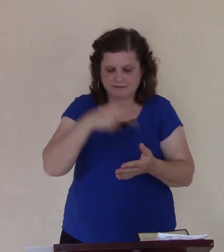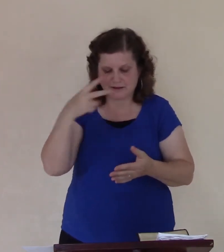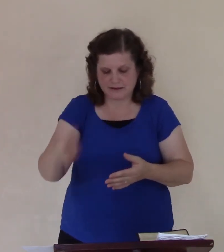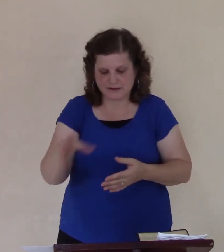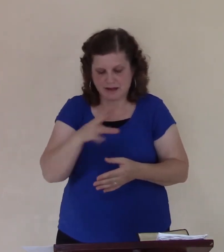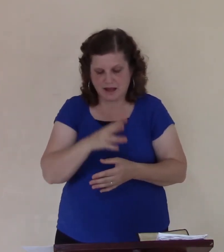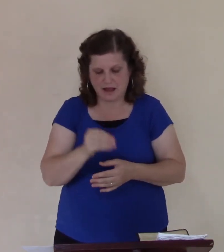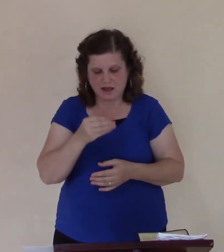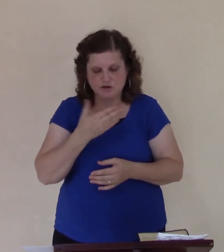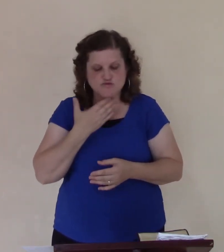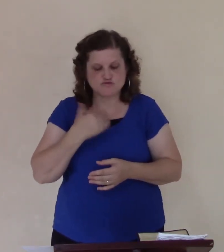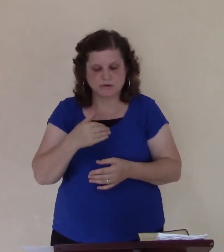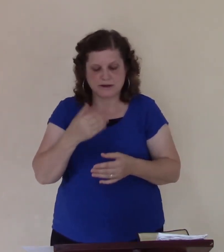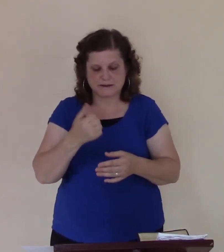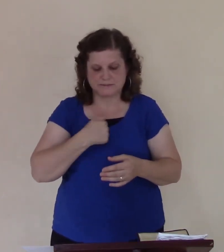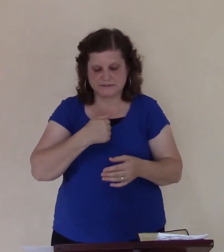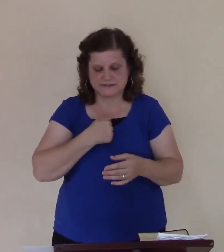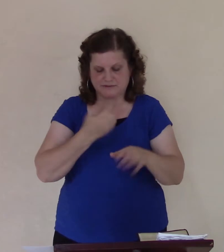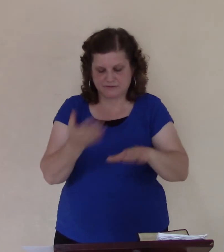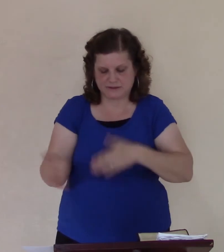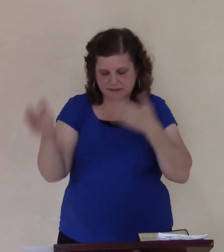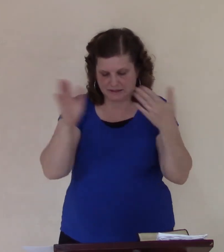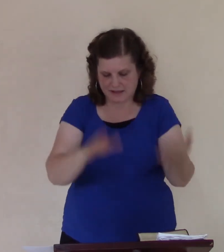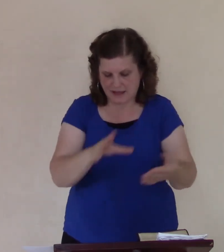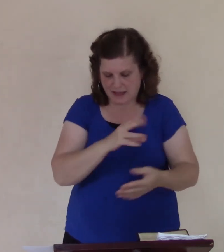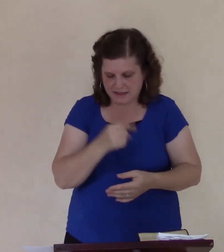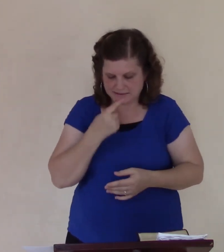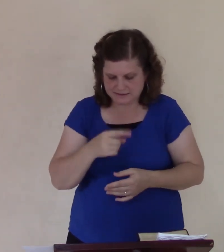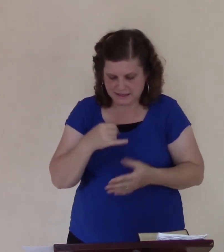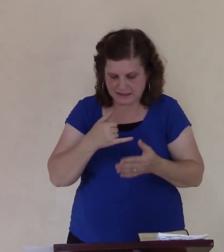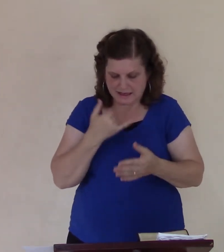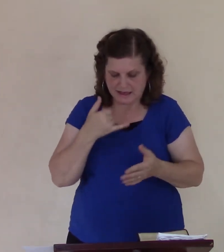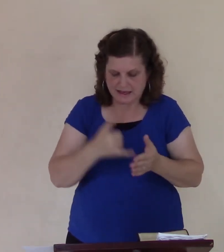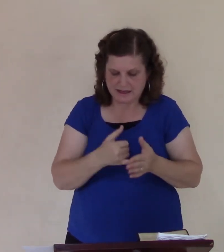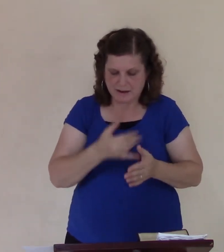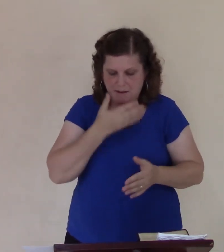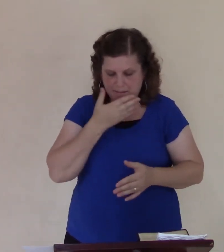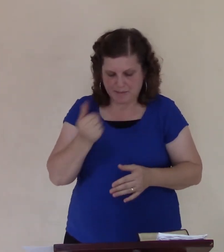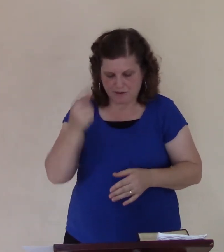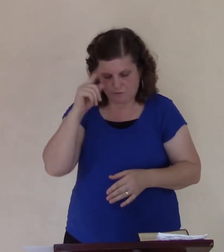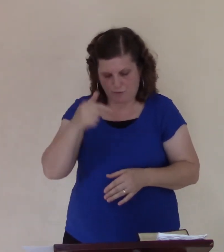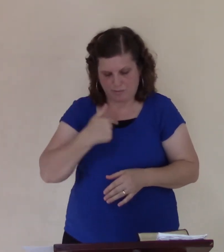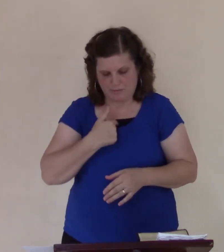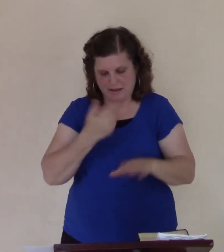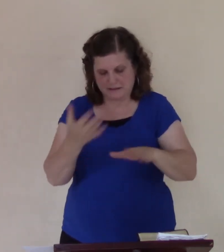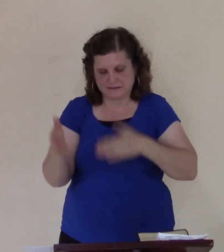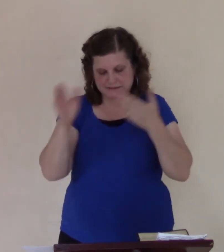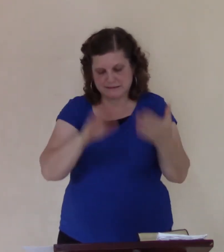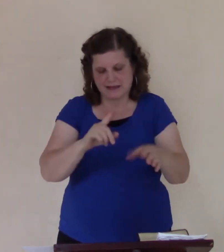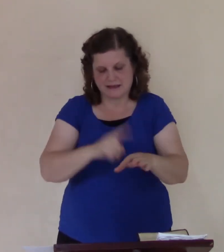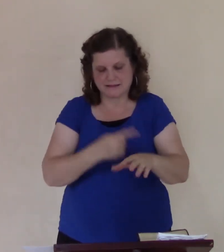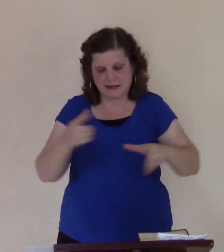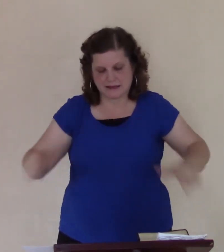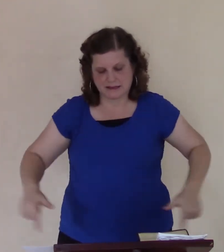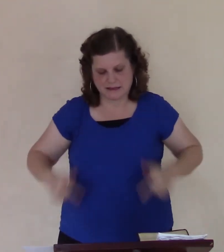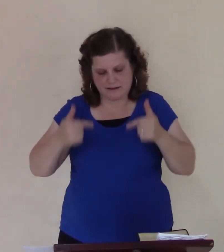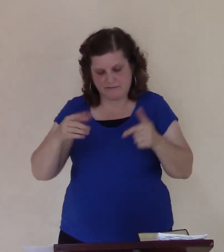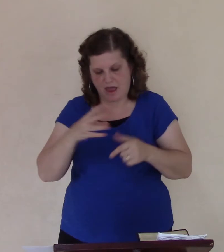even unto death. Verse nine, Then said the Lord, Thou hast had pity of the poor,